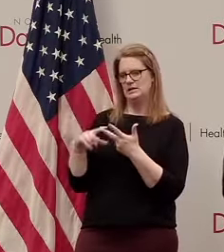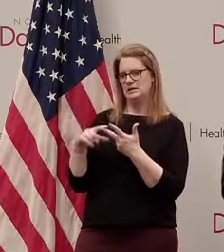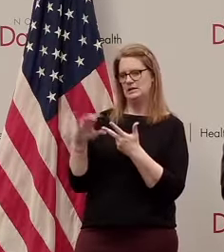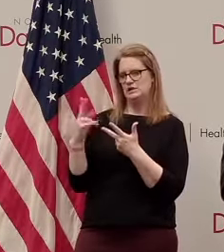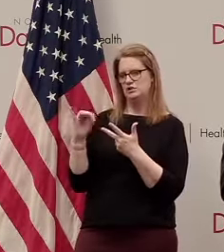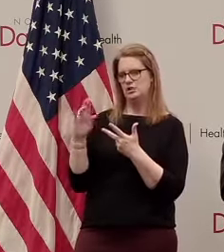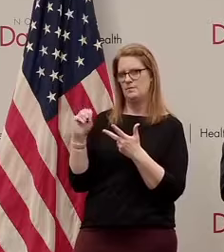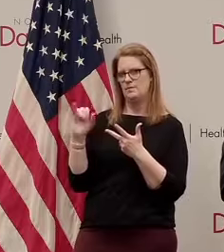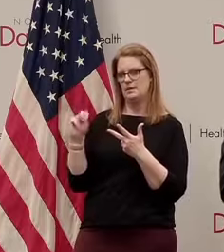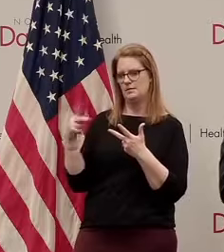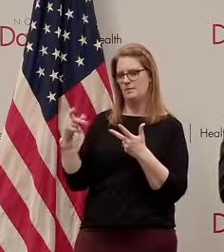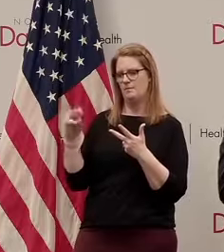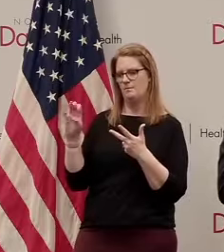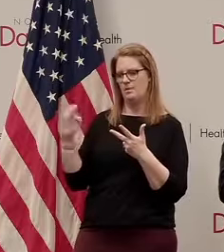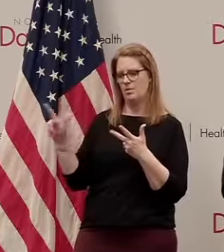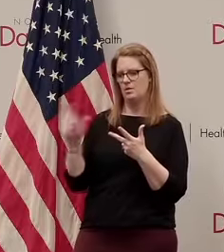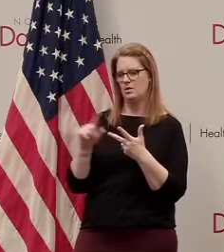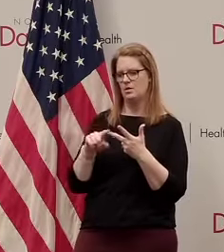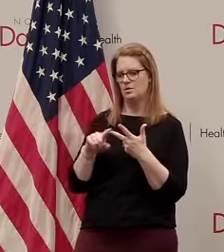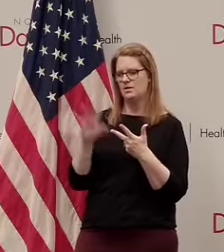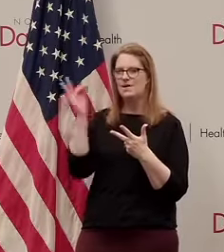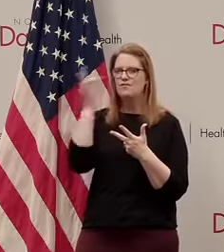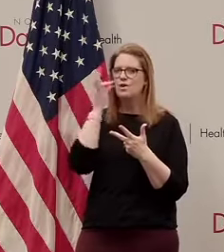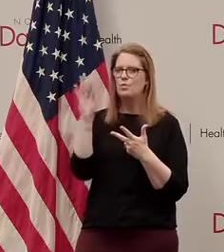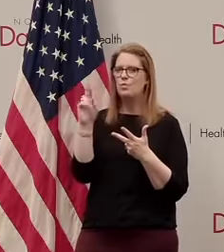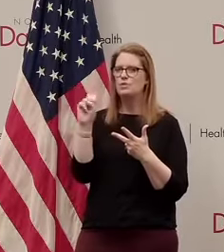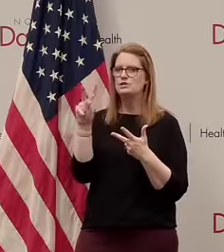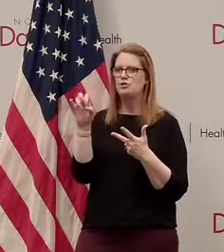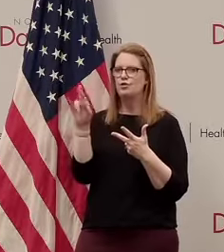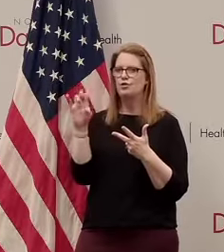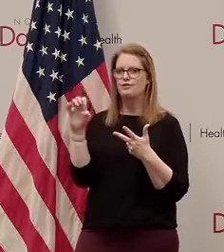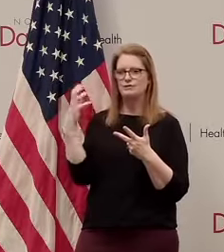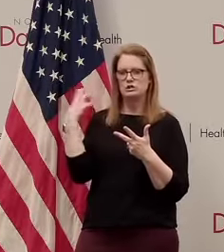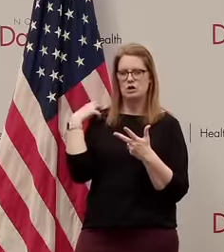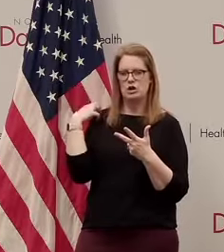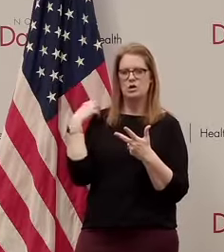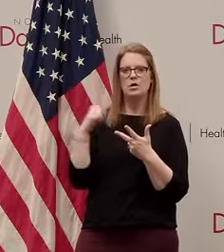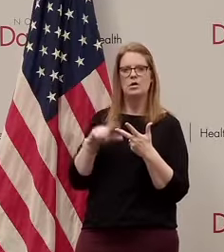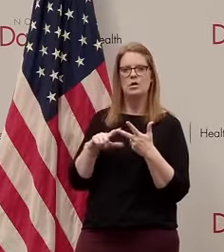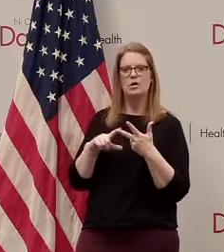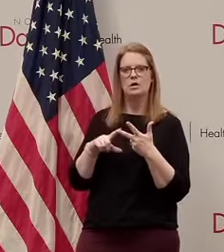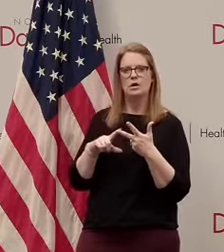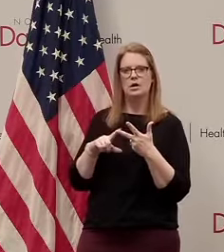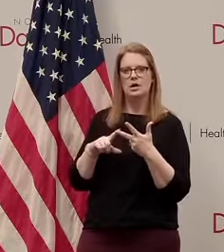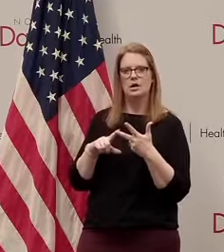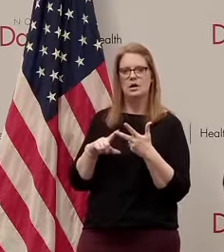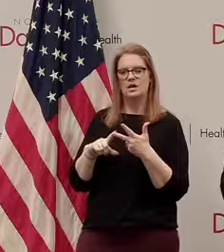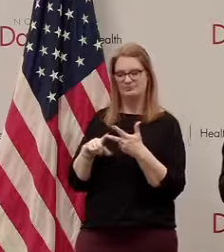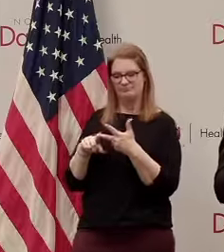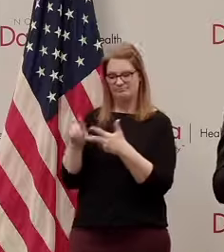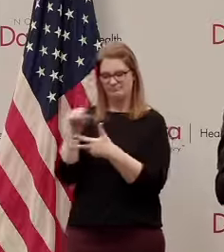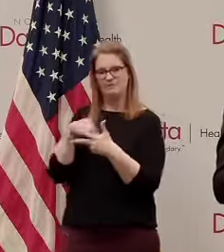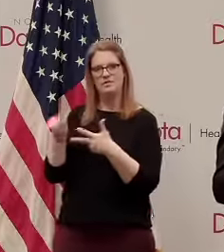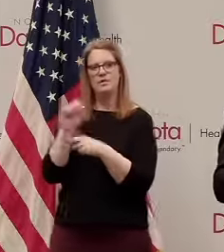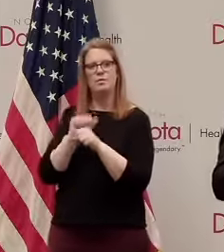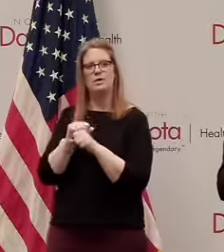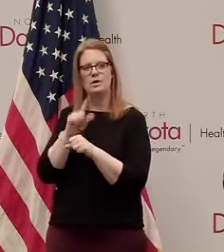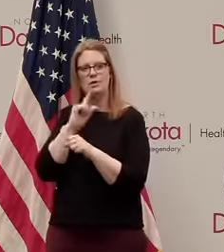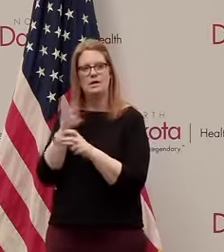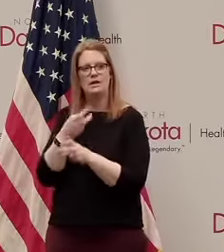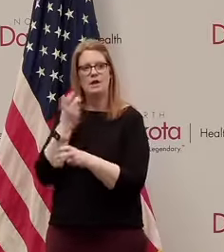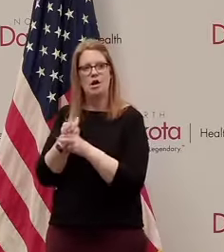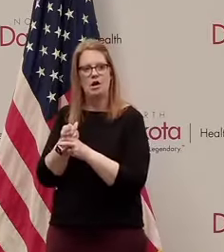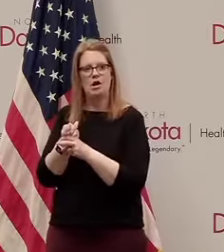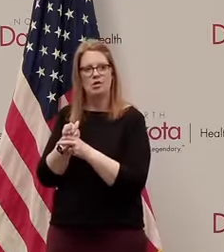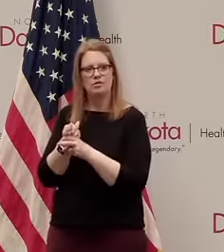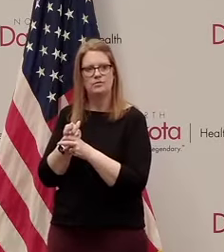Powell the federal federal reserve chairman and this week they've been working really really hard on coming up with